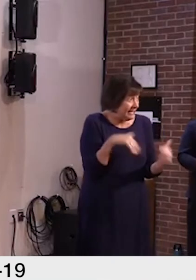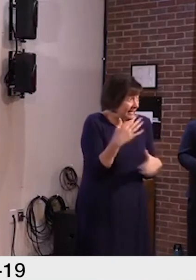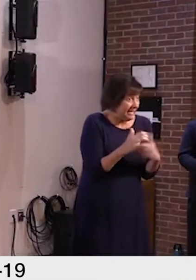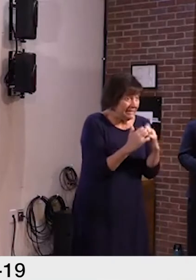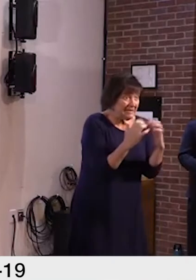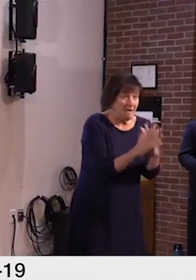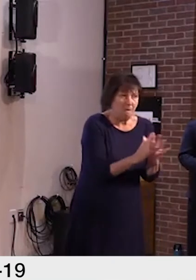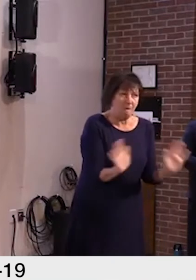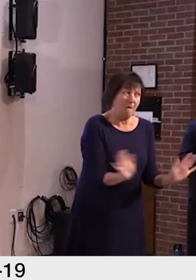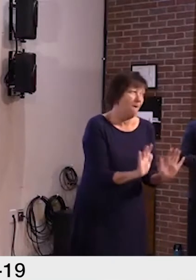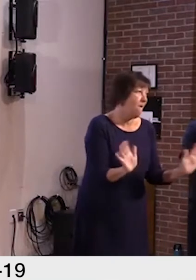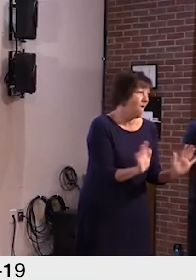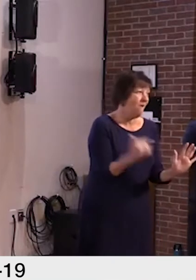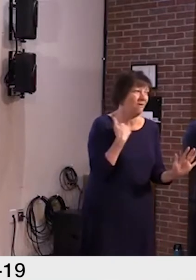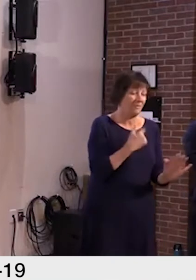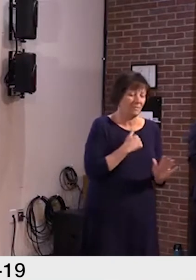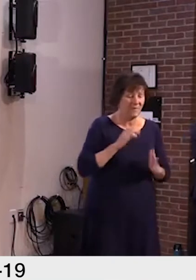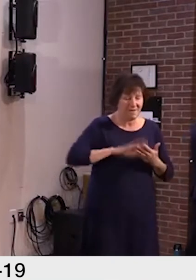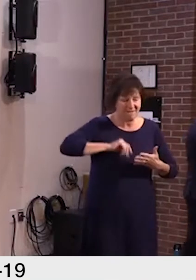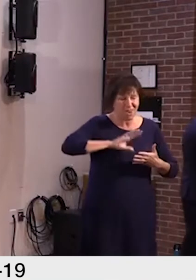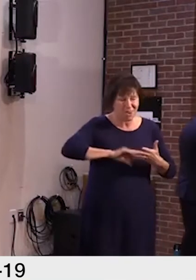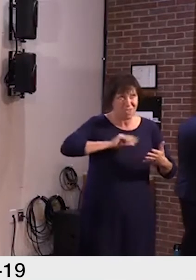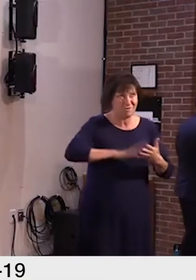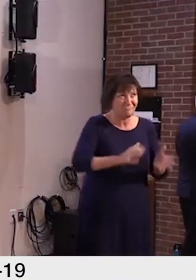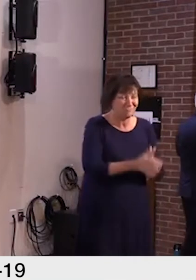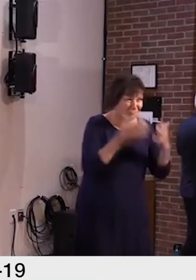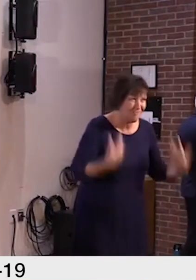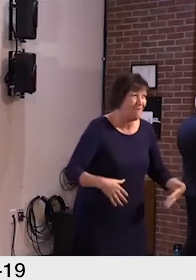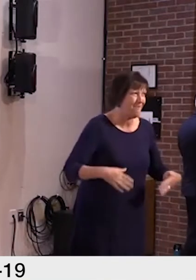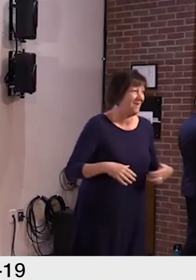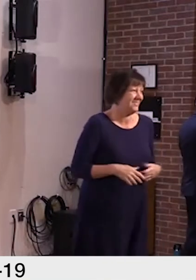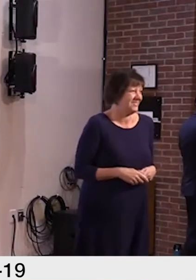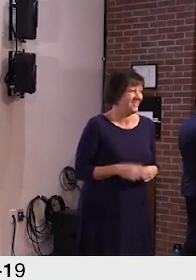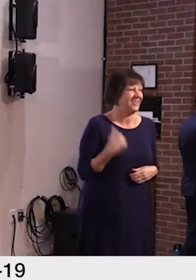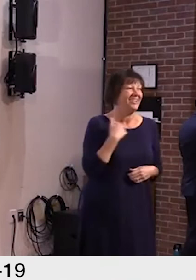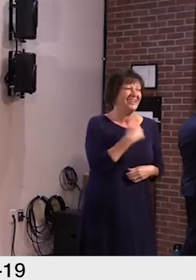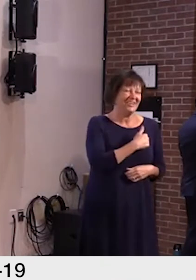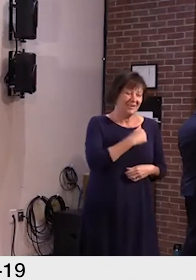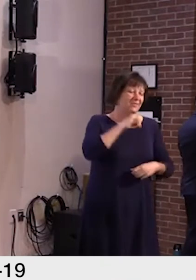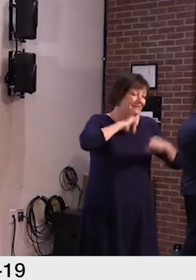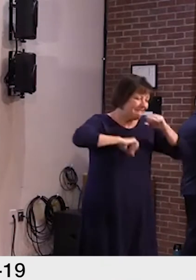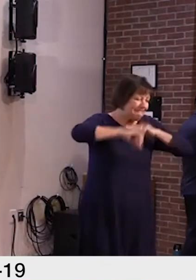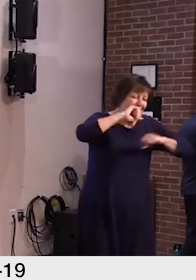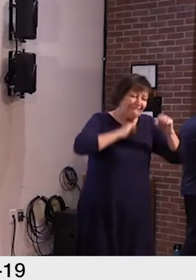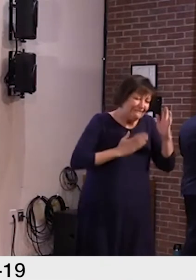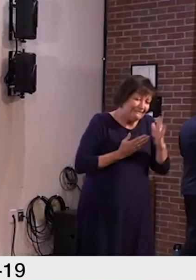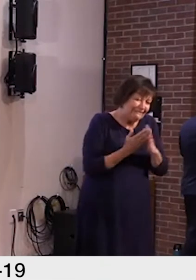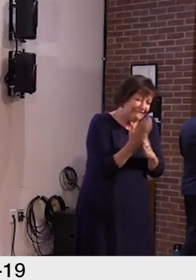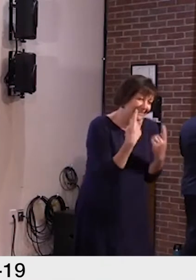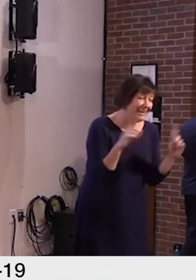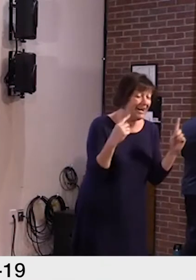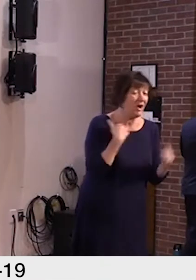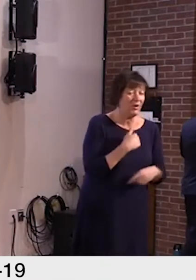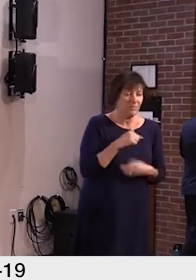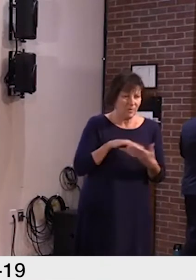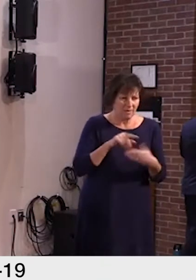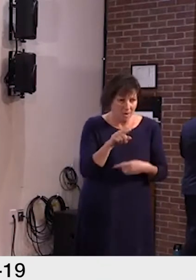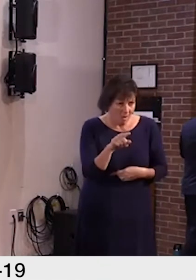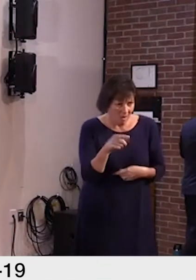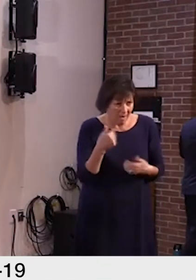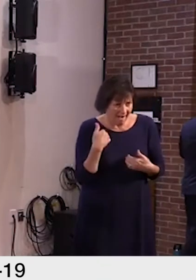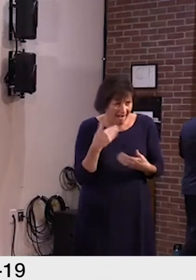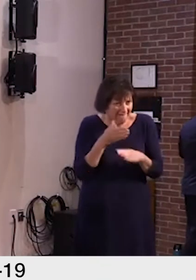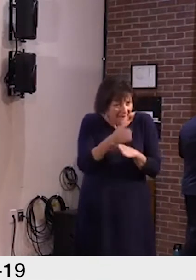but we have learned so much. We have learned that where there was an existing after-school provider or out-of-school time program,